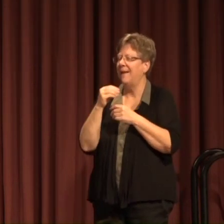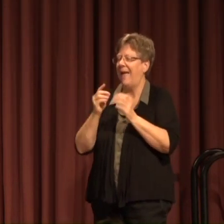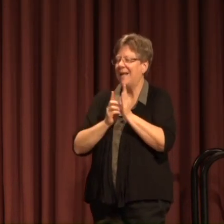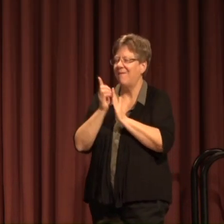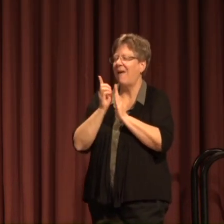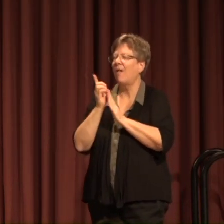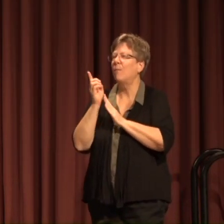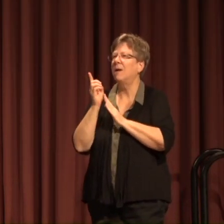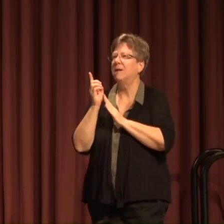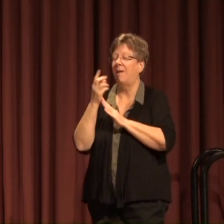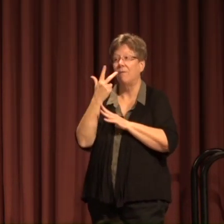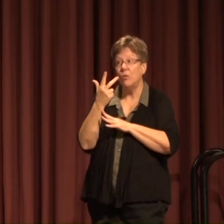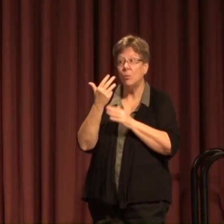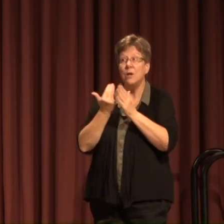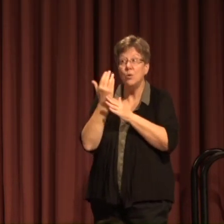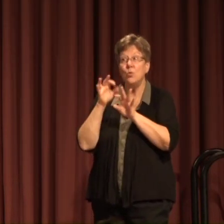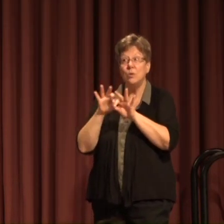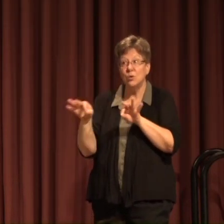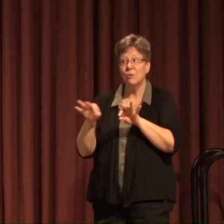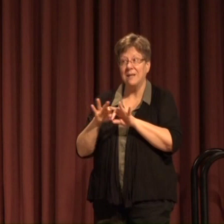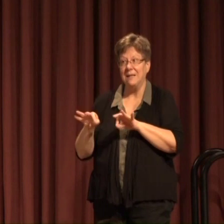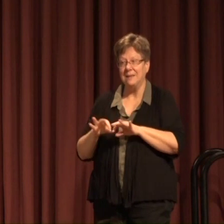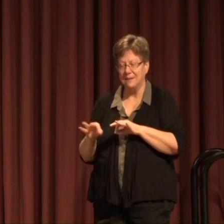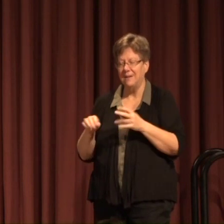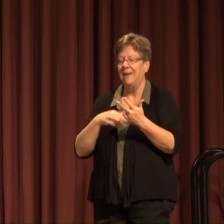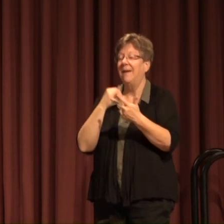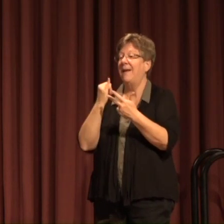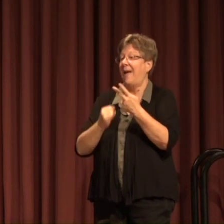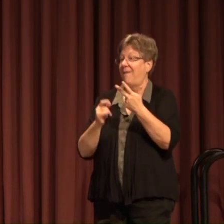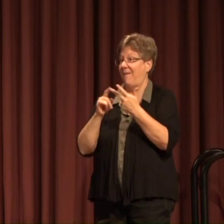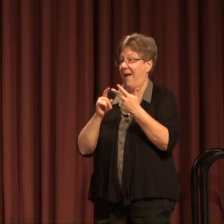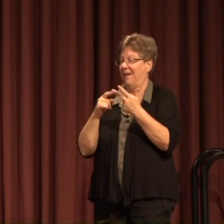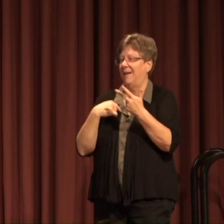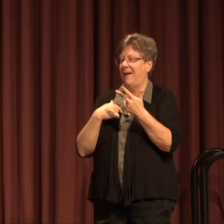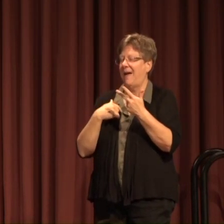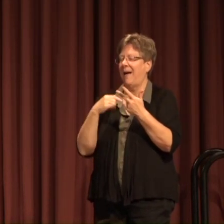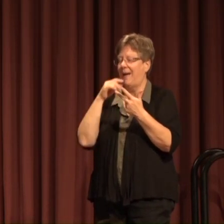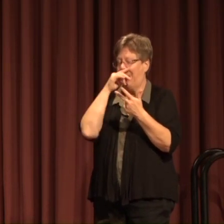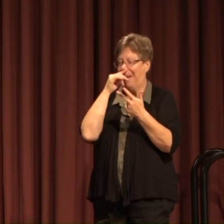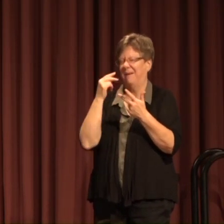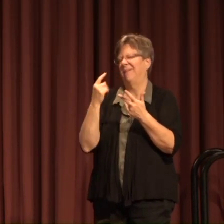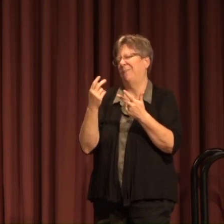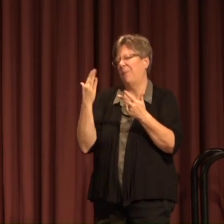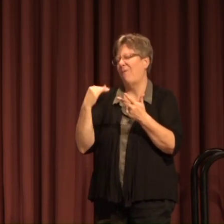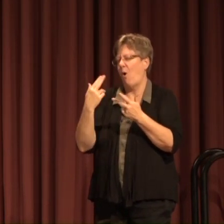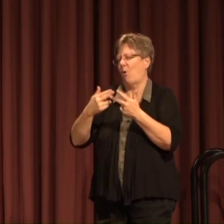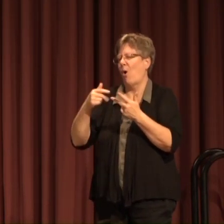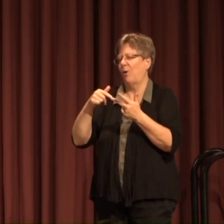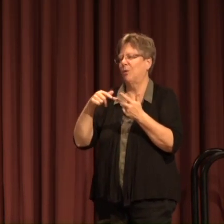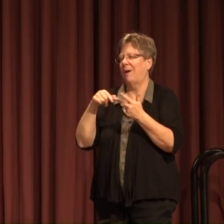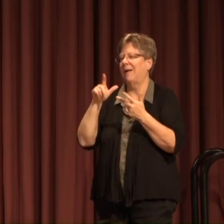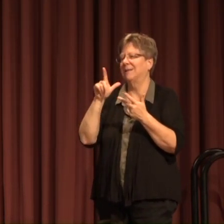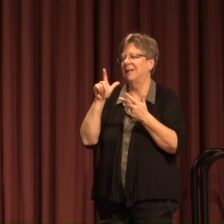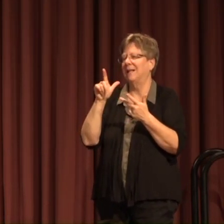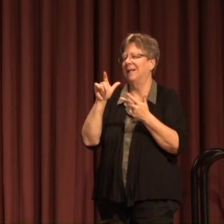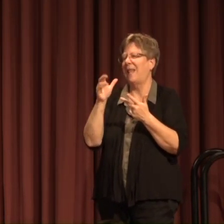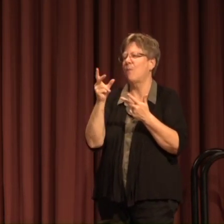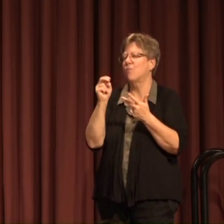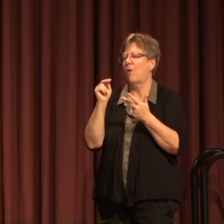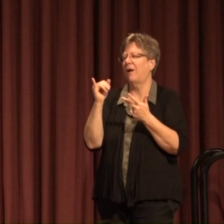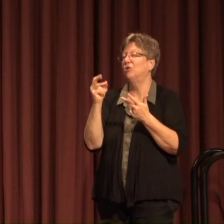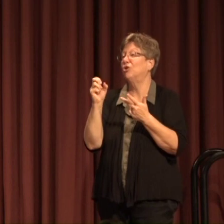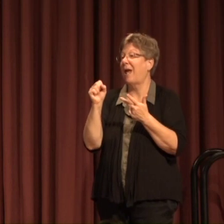development of three new degrees and finally I once referred to her at introduction as LeBron James